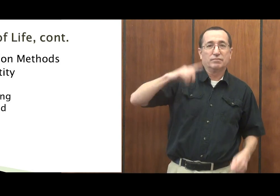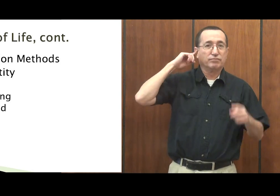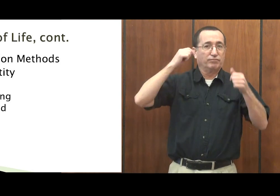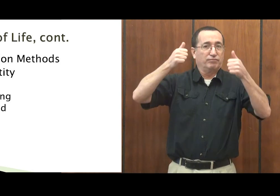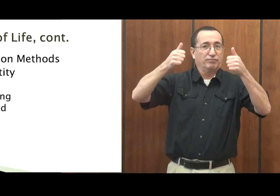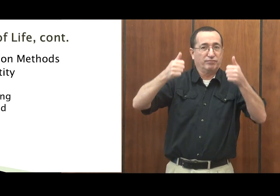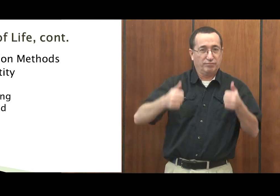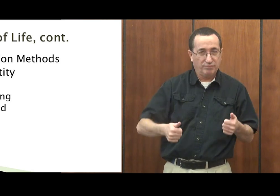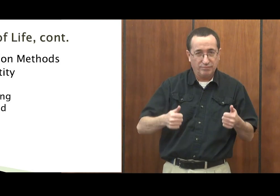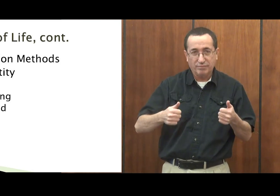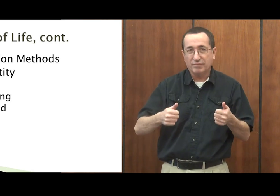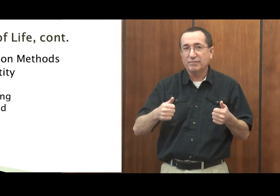Late deafened.